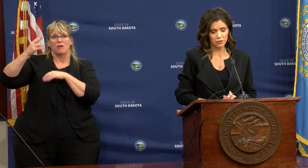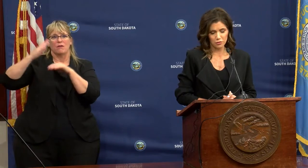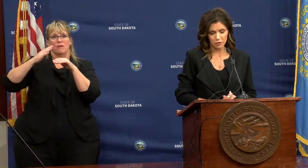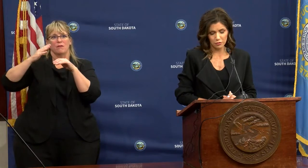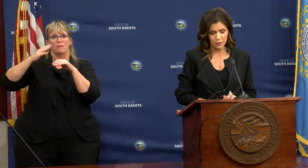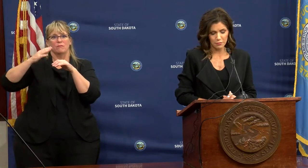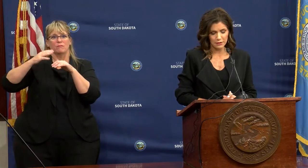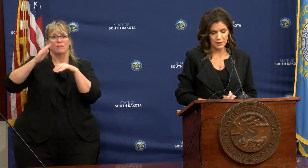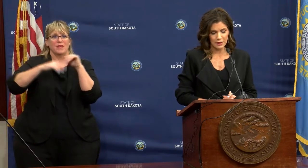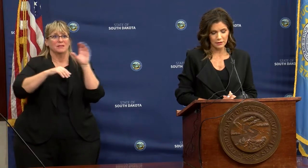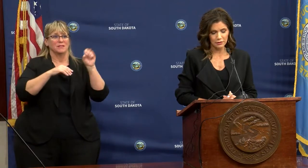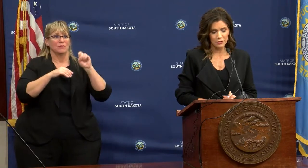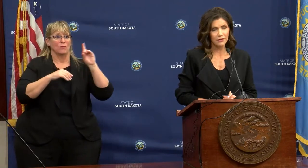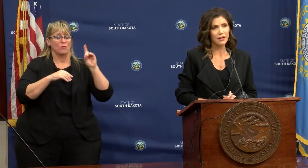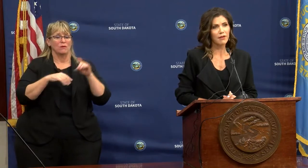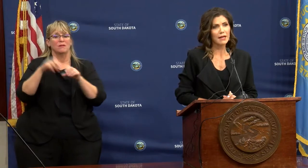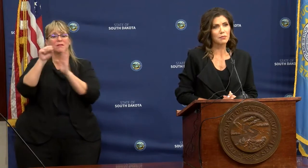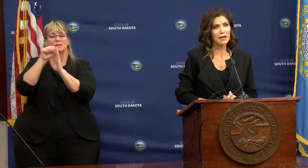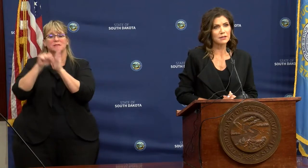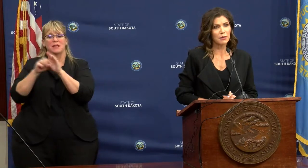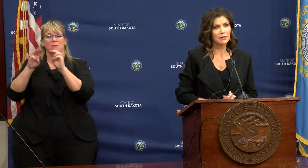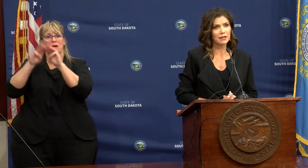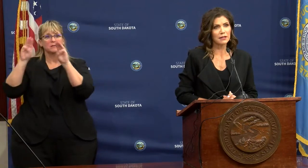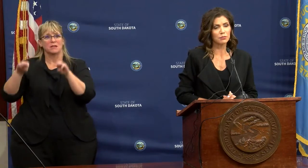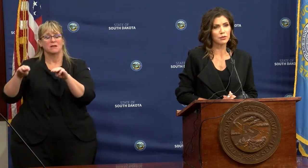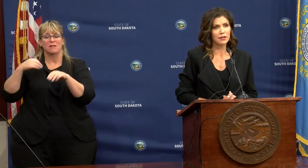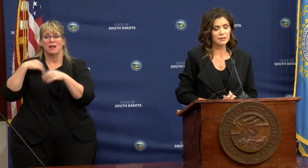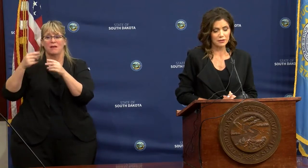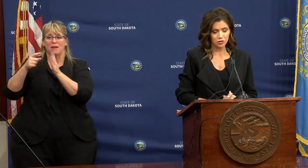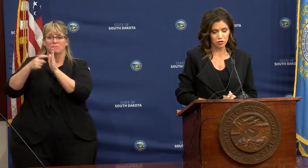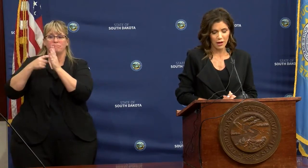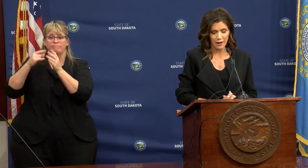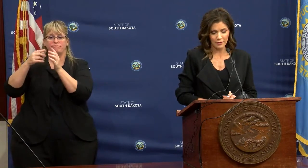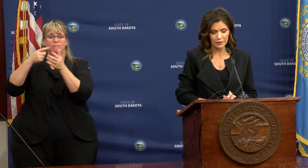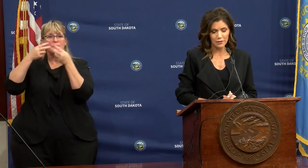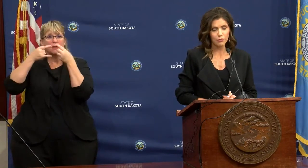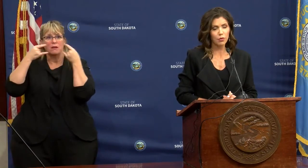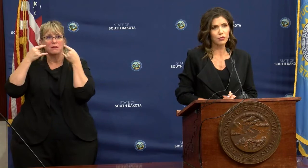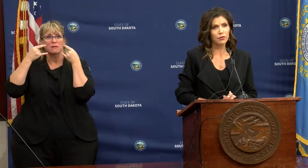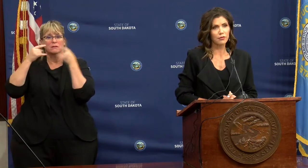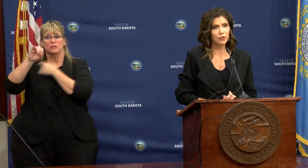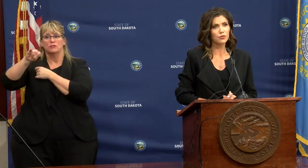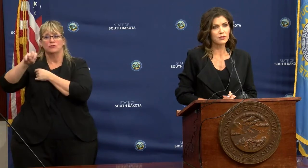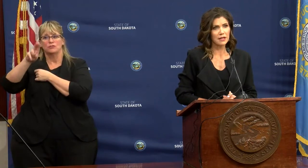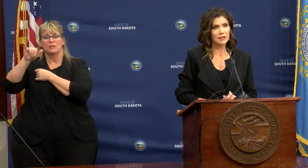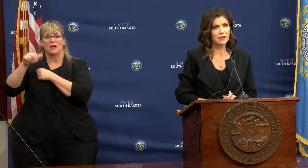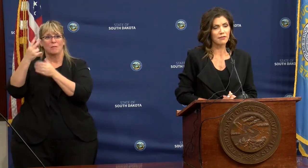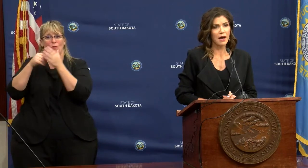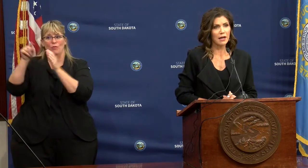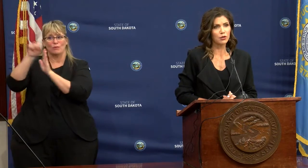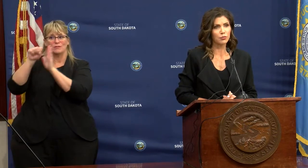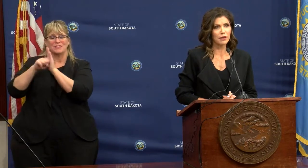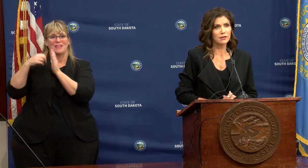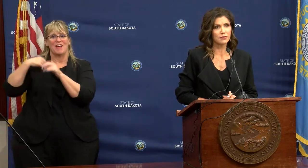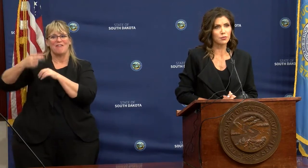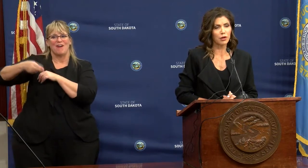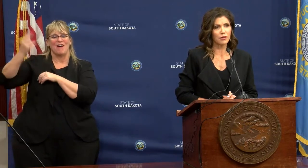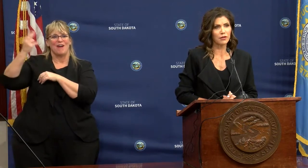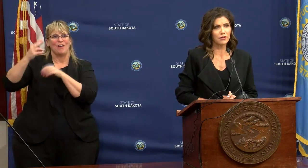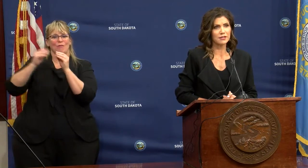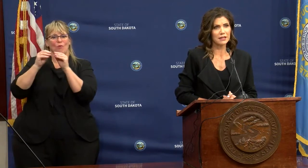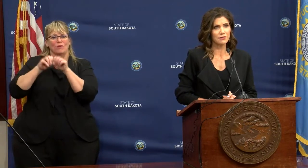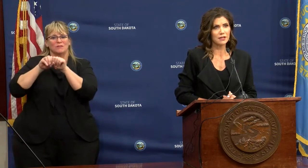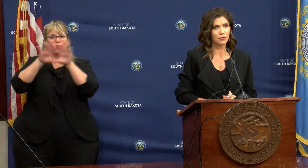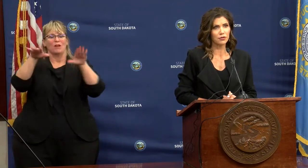state of South Dakota. You look at Montana, they've had a mask mandate in place since July. Both of those states have higher rates of